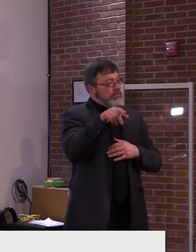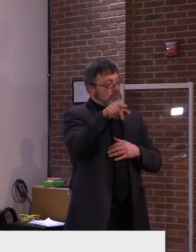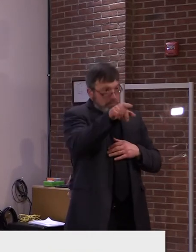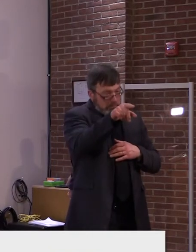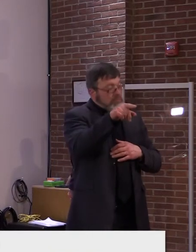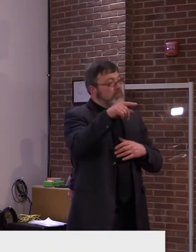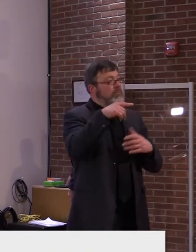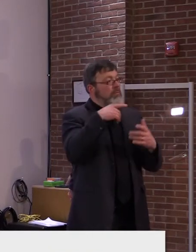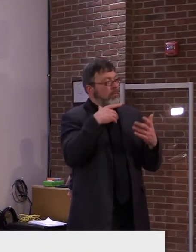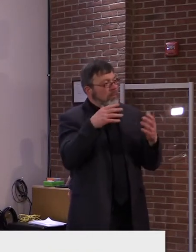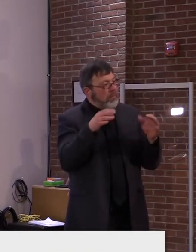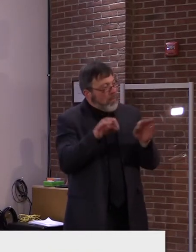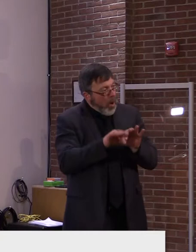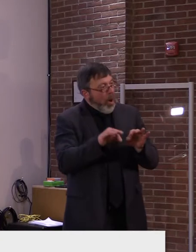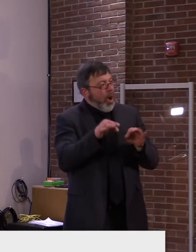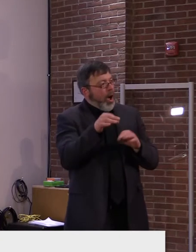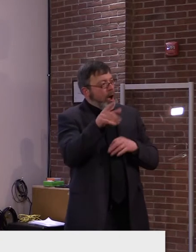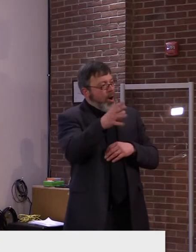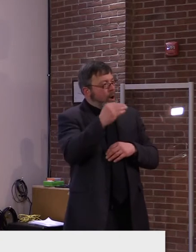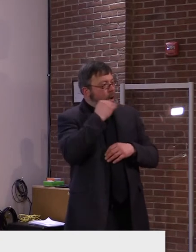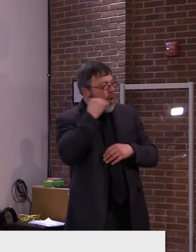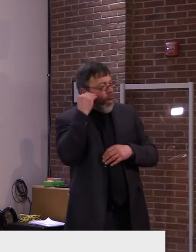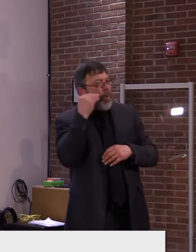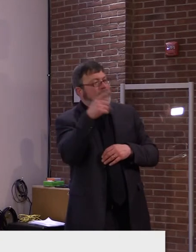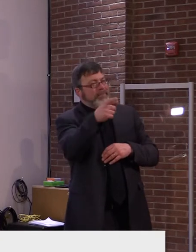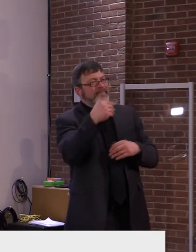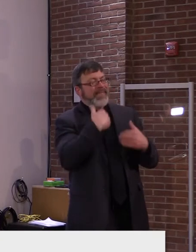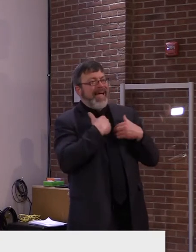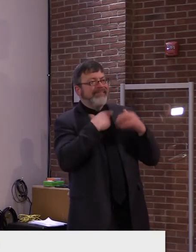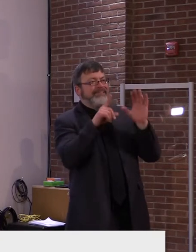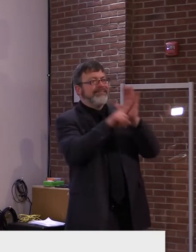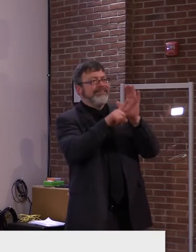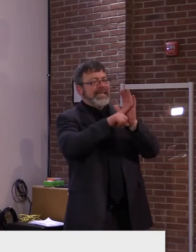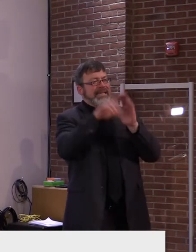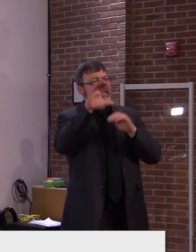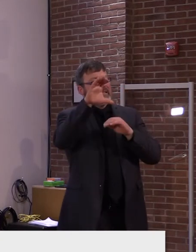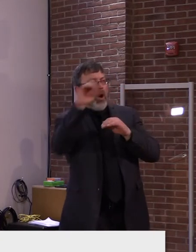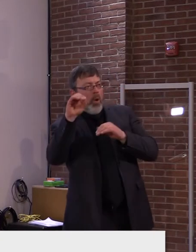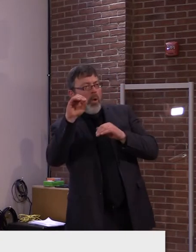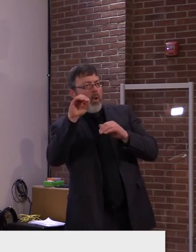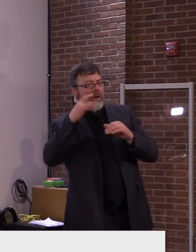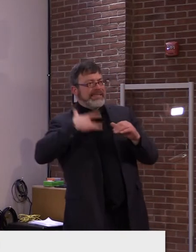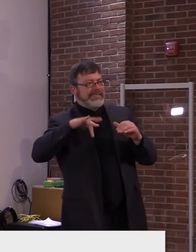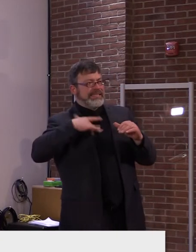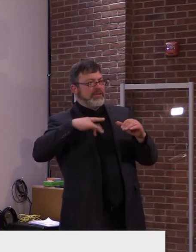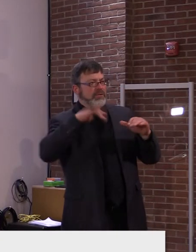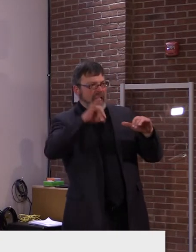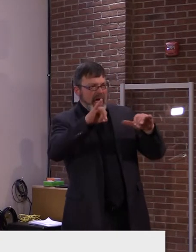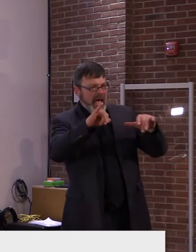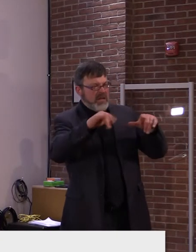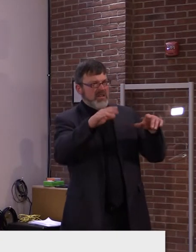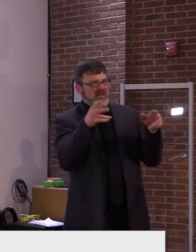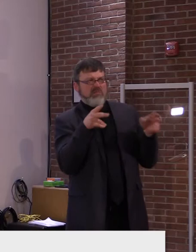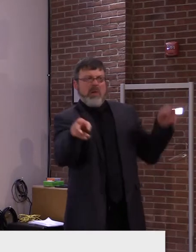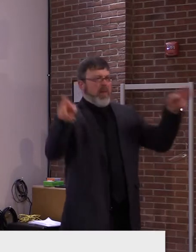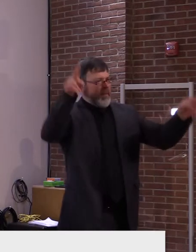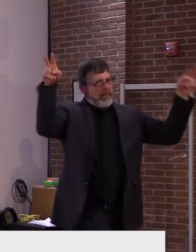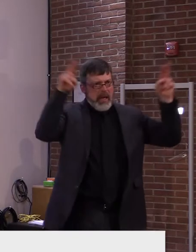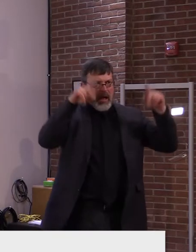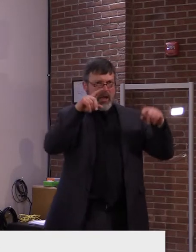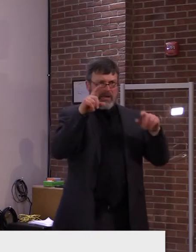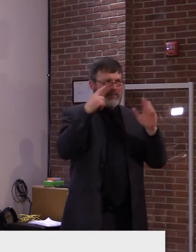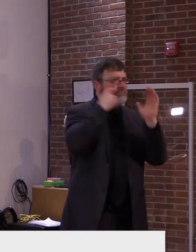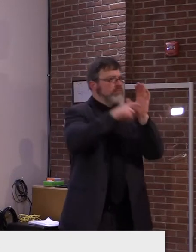The symptoms of carbon monoxide poisoning are headaches, dizziness, weakness, upset stomach, vomiting.